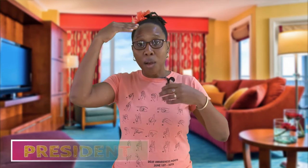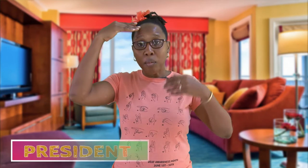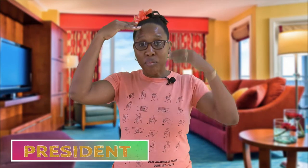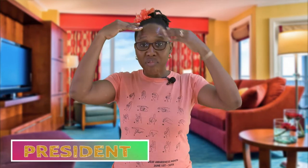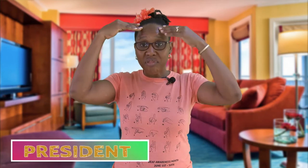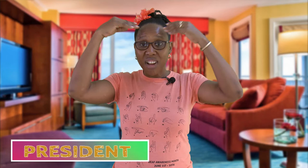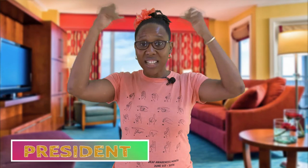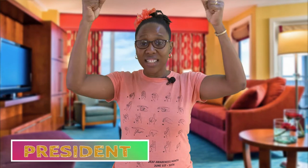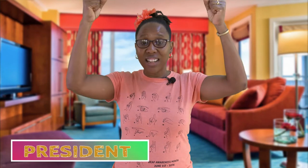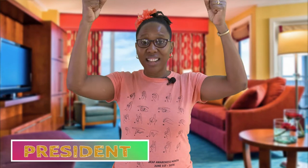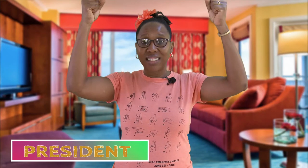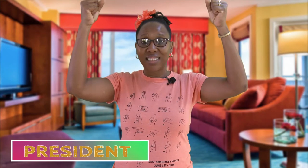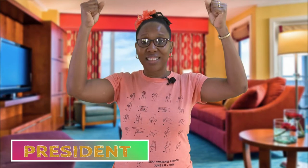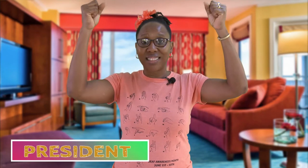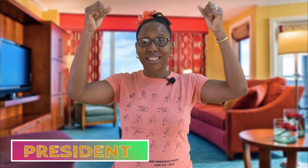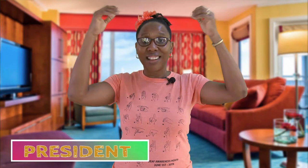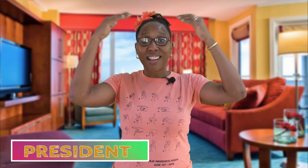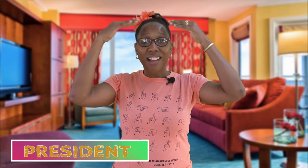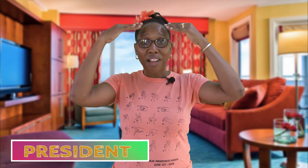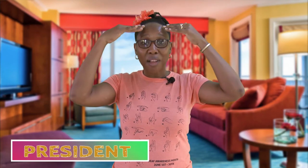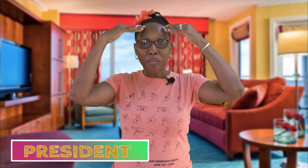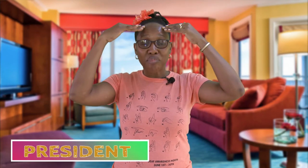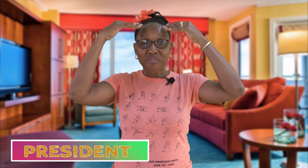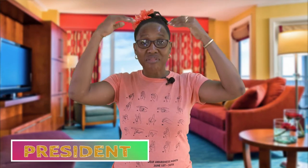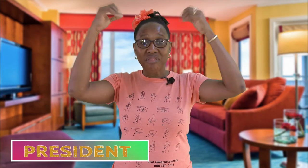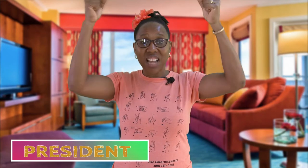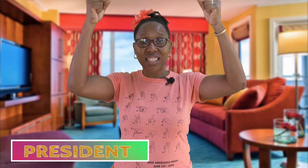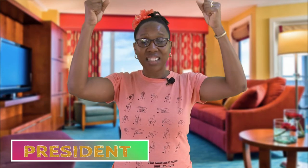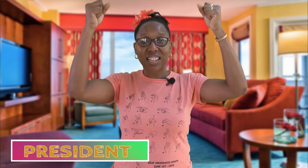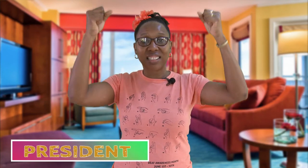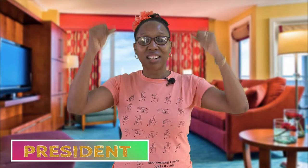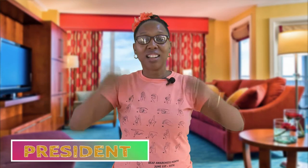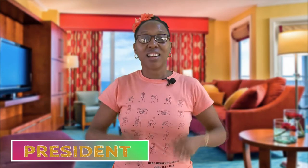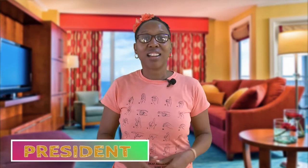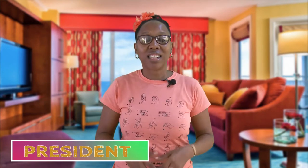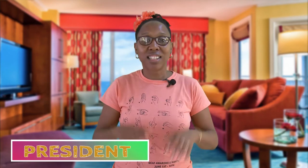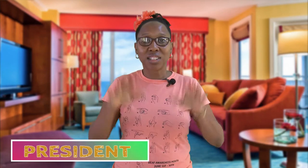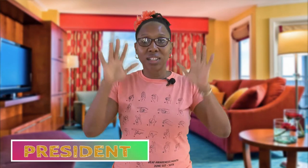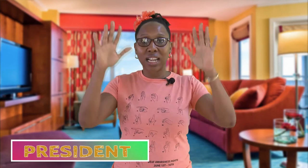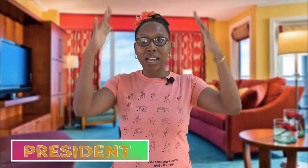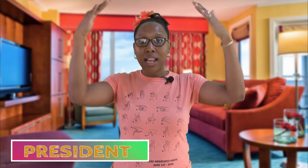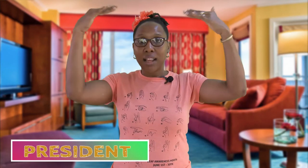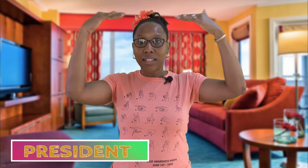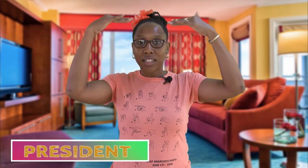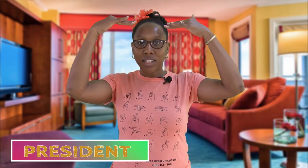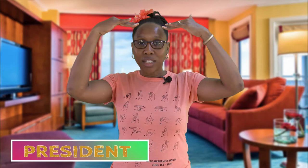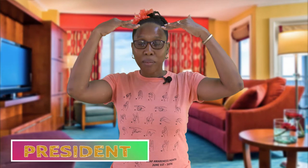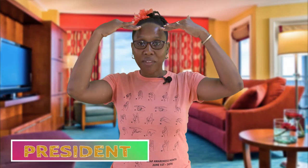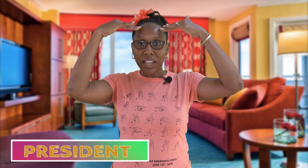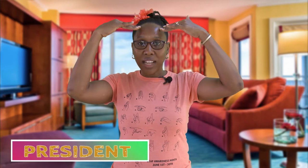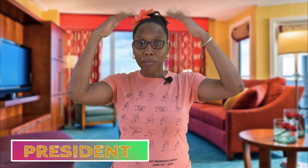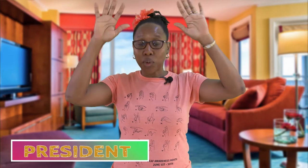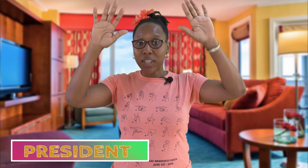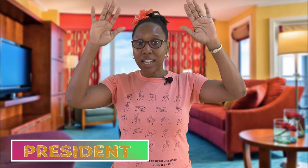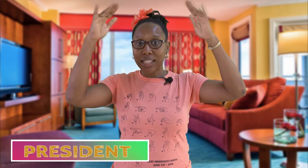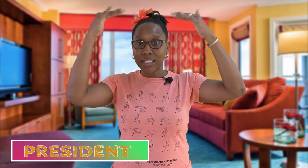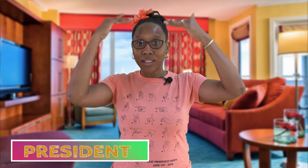president a president let's see that touch the top of your head both hands